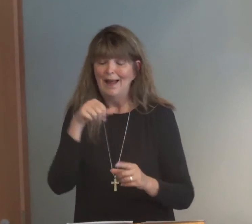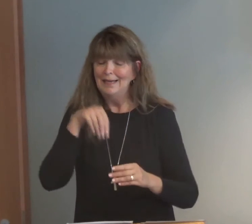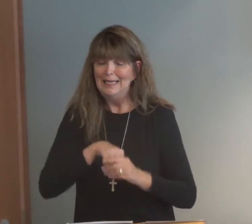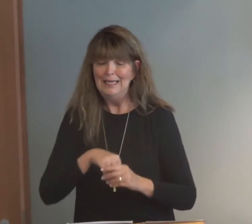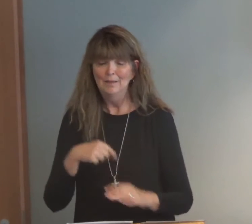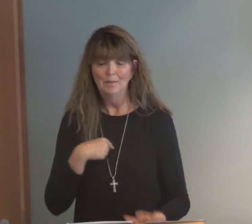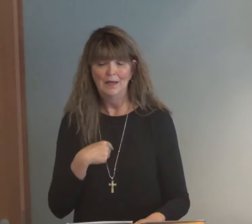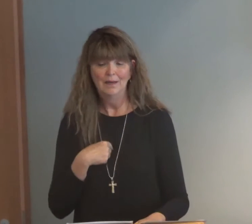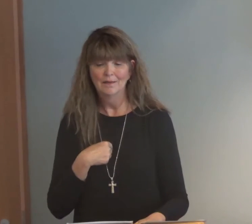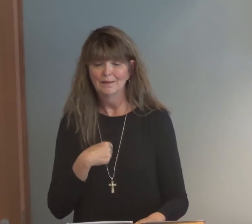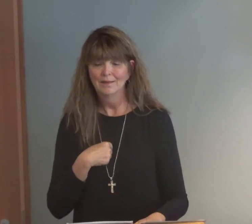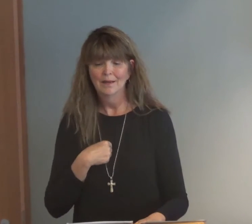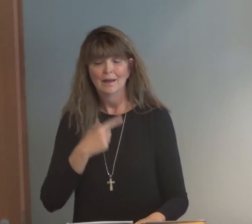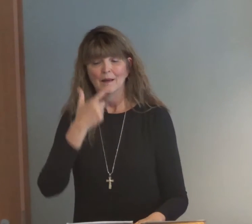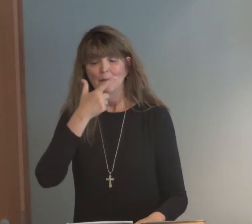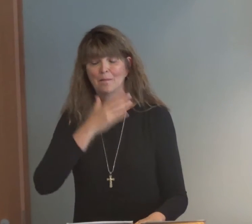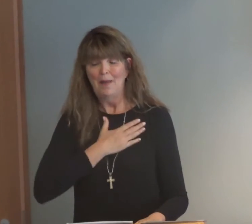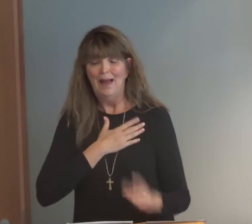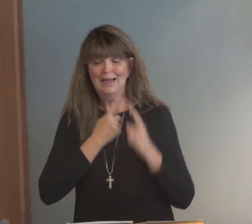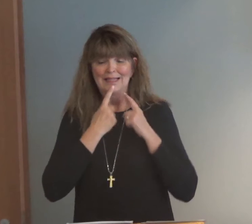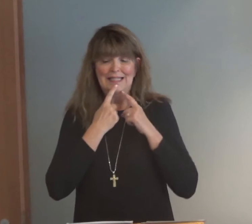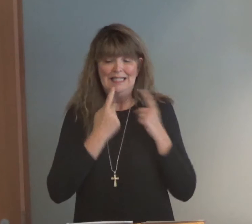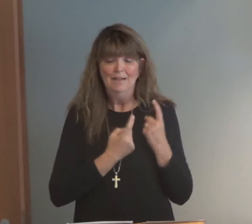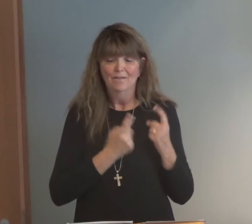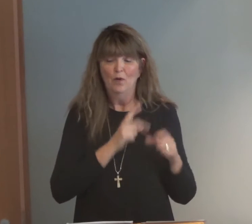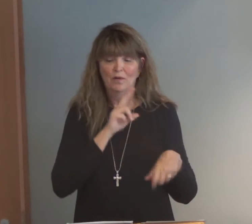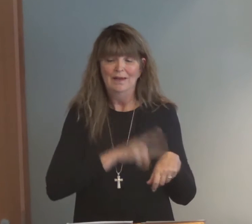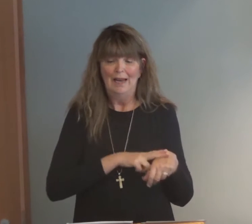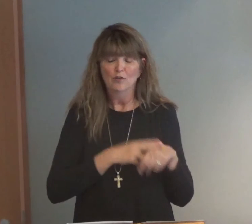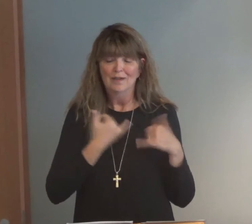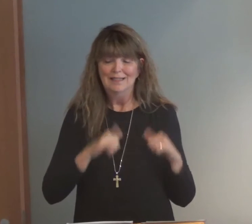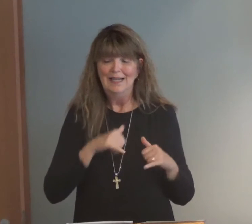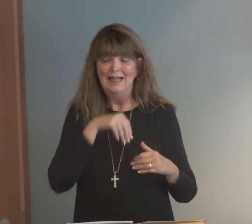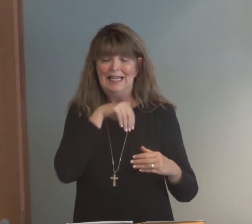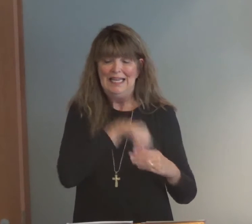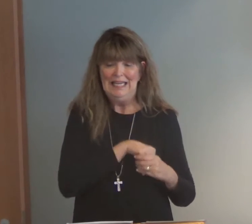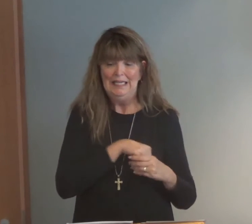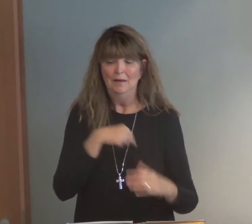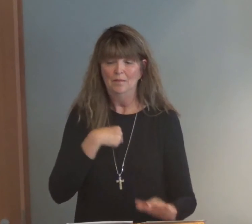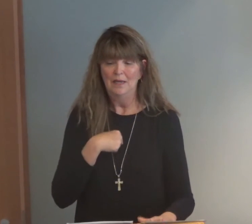does not dwell in me, that is, in my sinful nature.